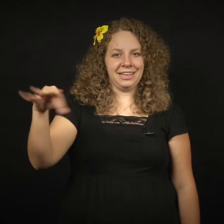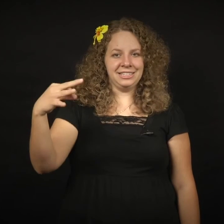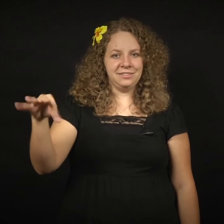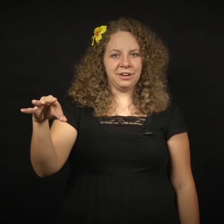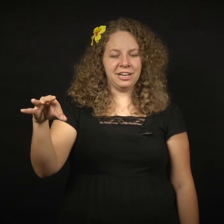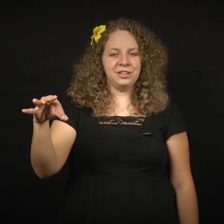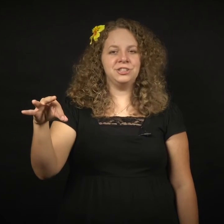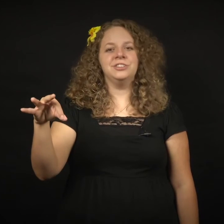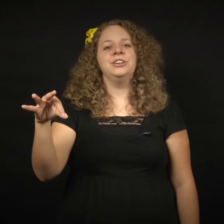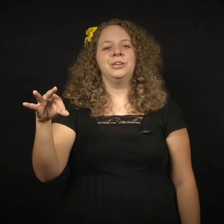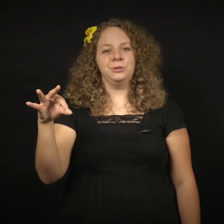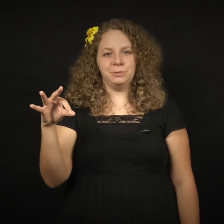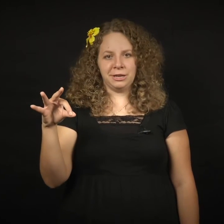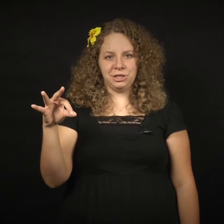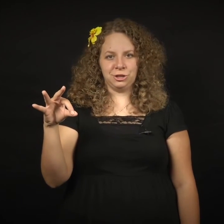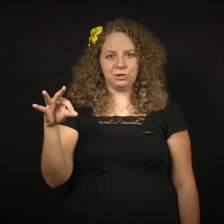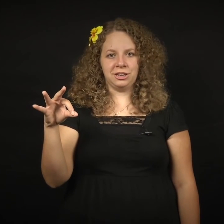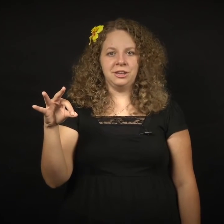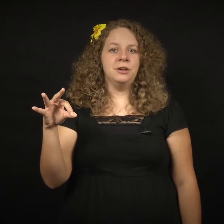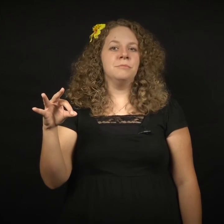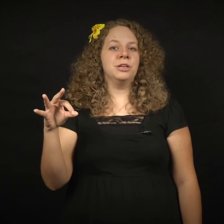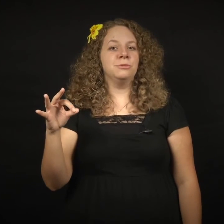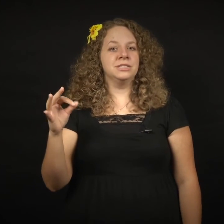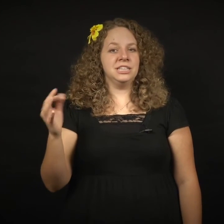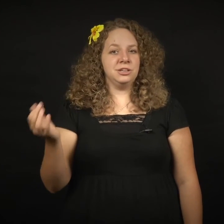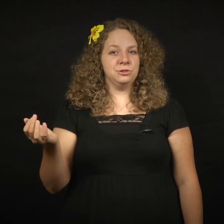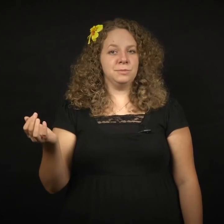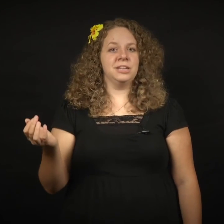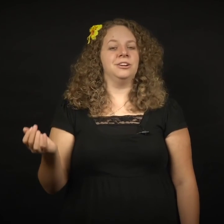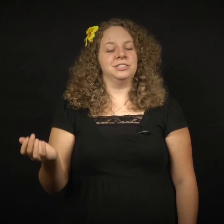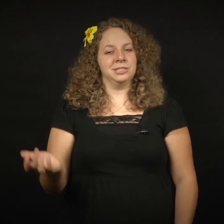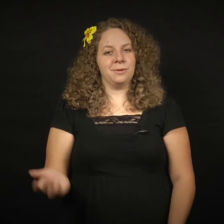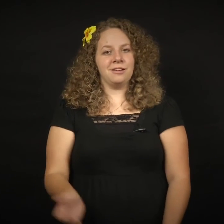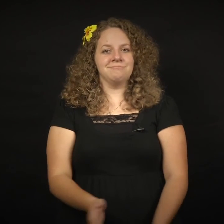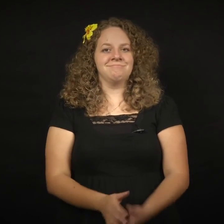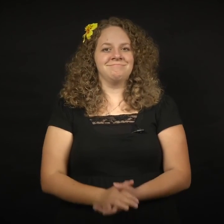19 variation used by children, but you will see it used by adults as well. our an of through to Thank you.